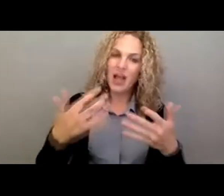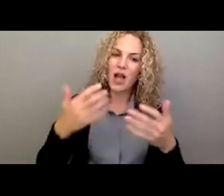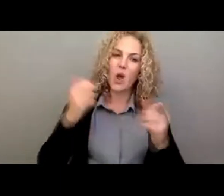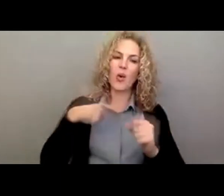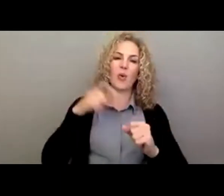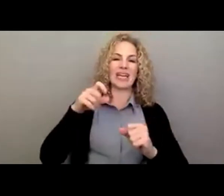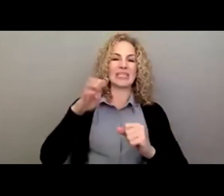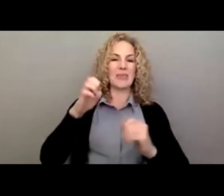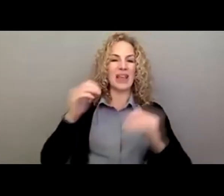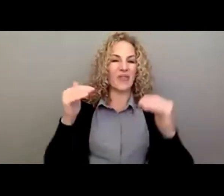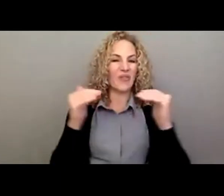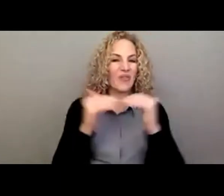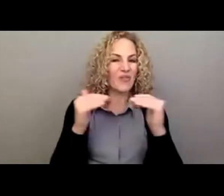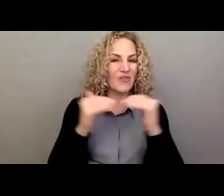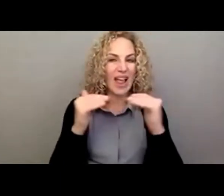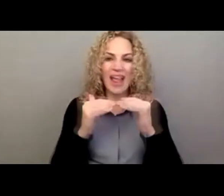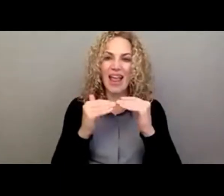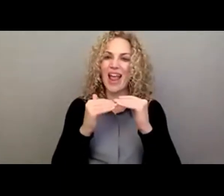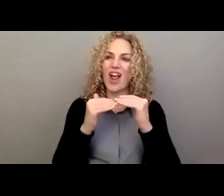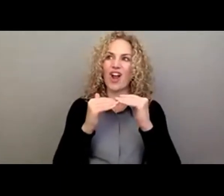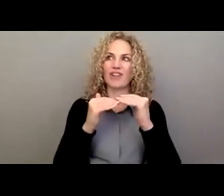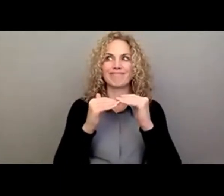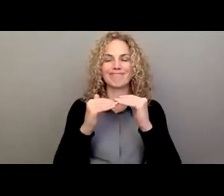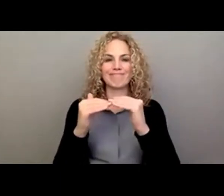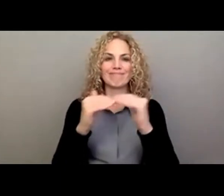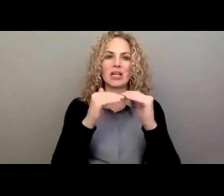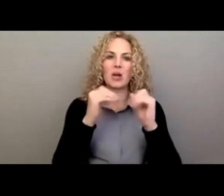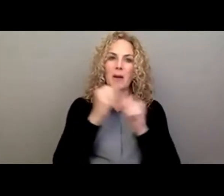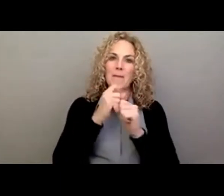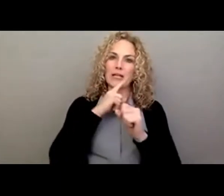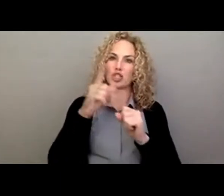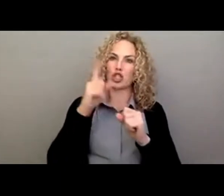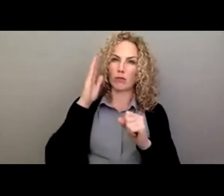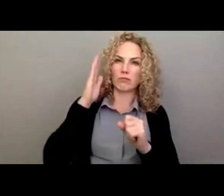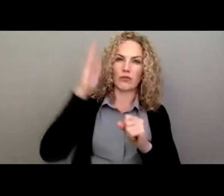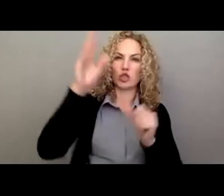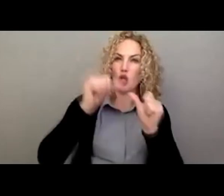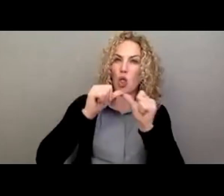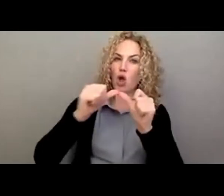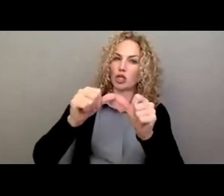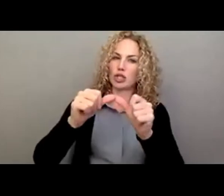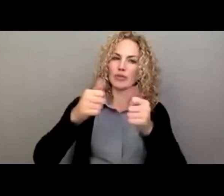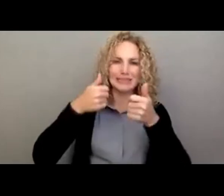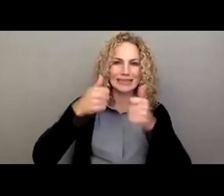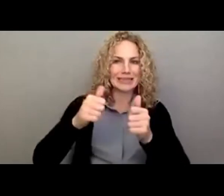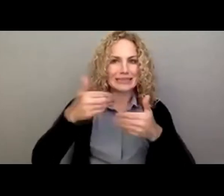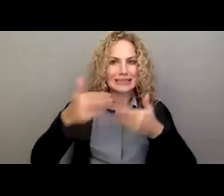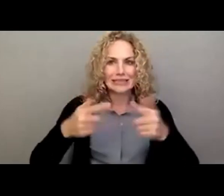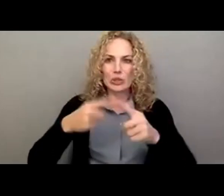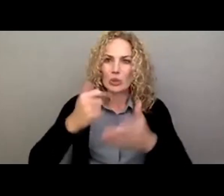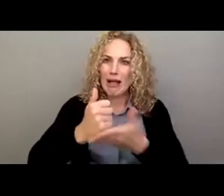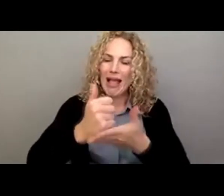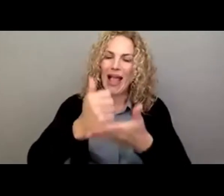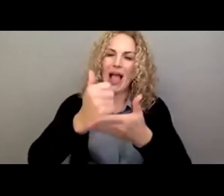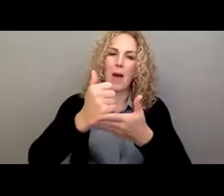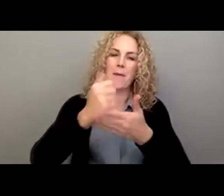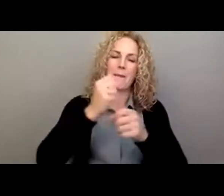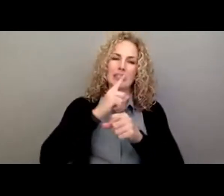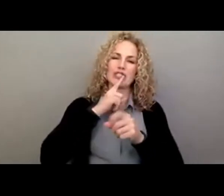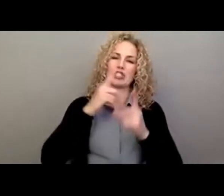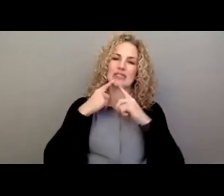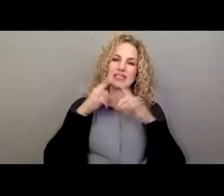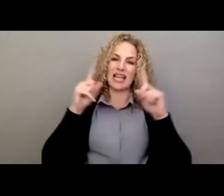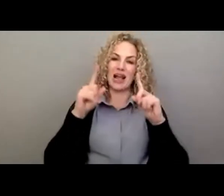fair, you know, we have to do things that in the long term we'll make sure that we're still here to be helpful. But that driven,